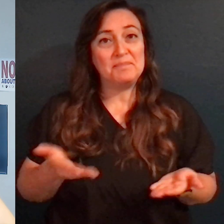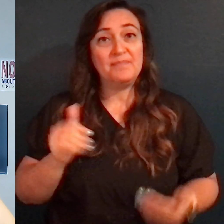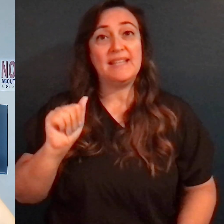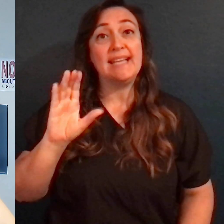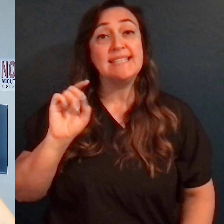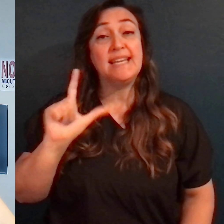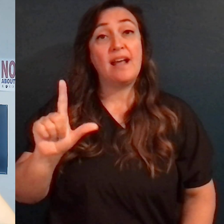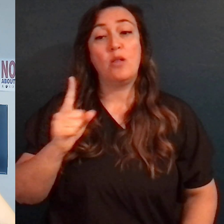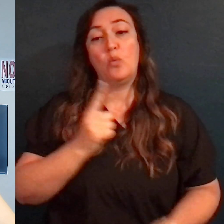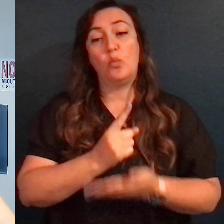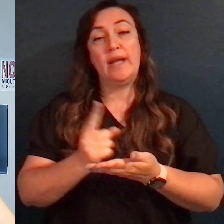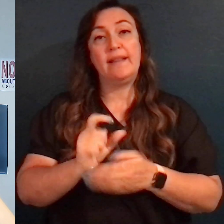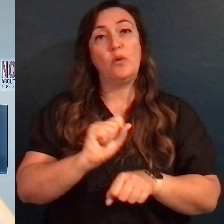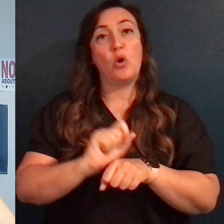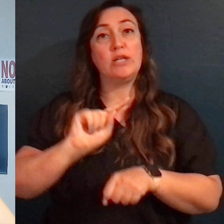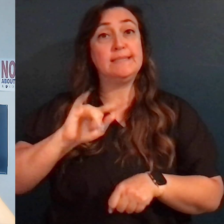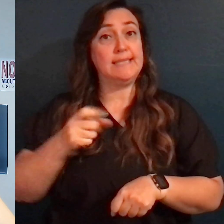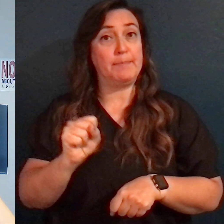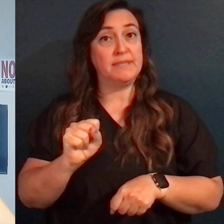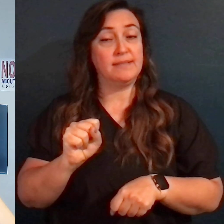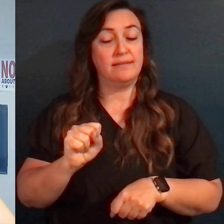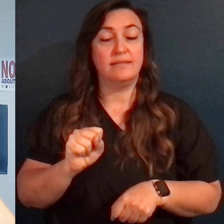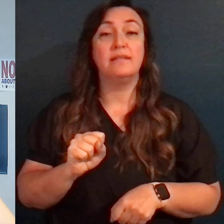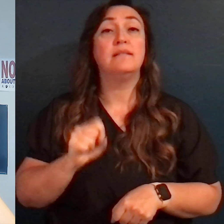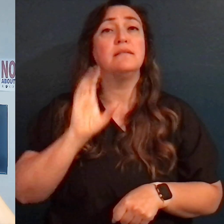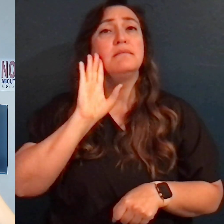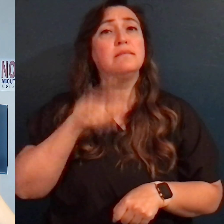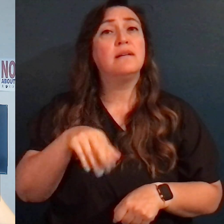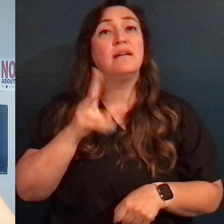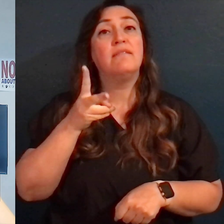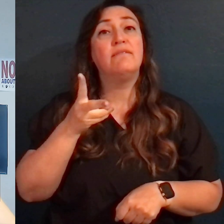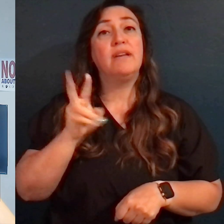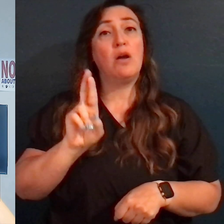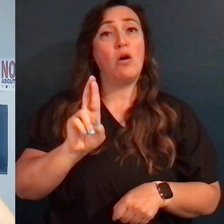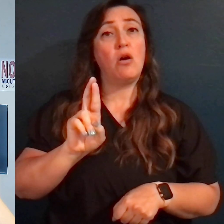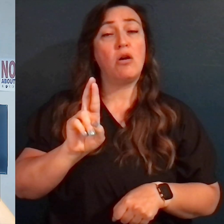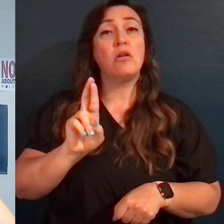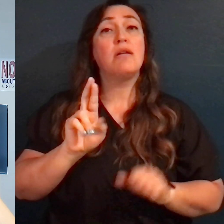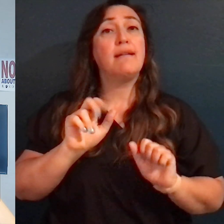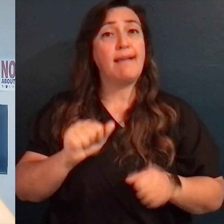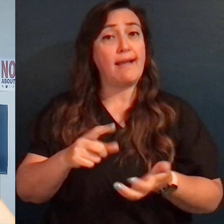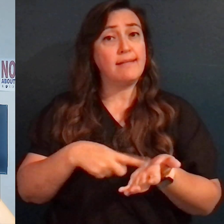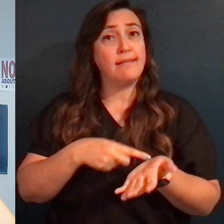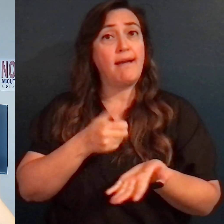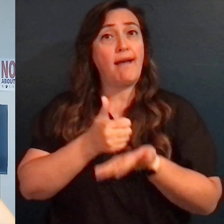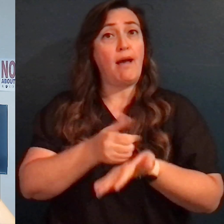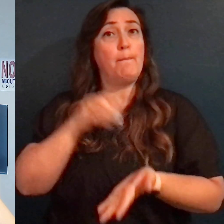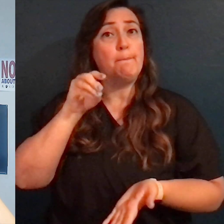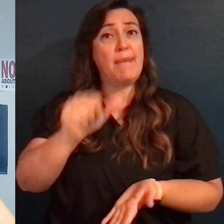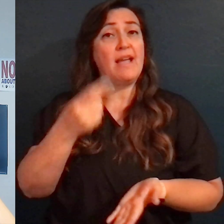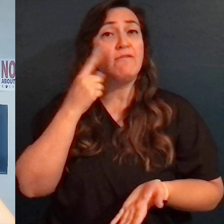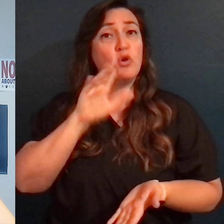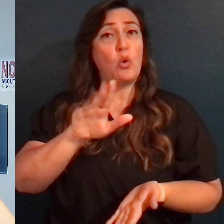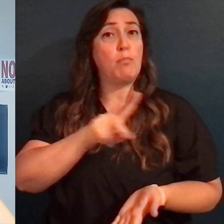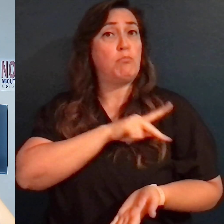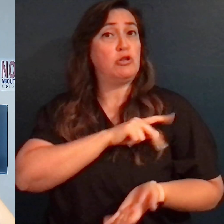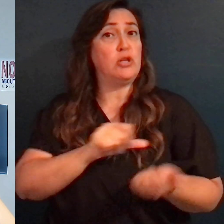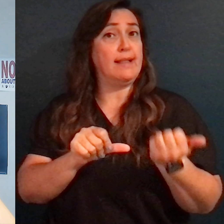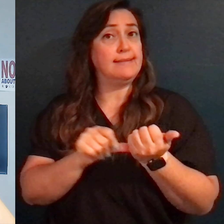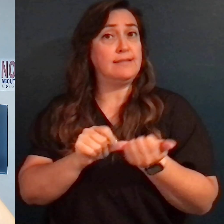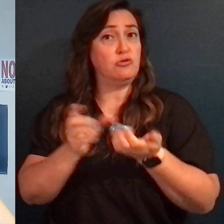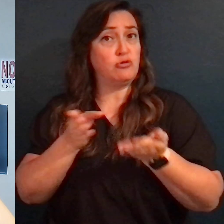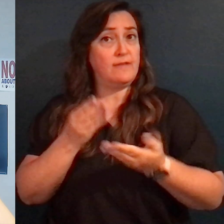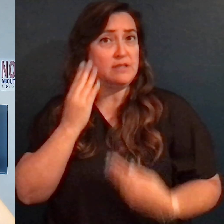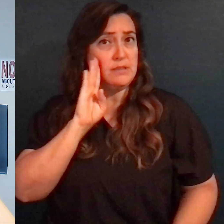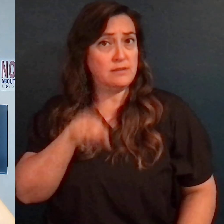Welcome to AC Deal's weekly work tips. Did you know vocational rehabilitation can help you pay for your personal